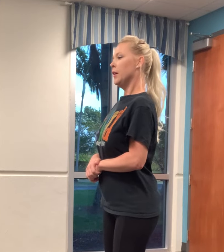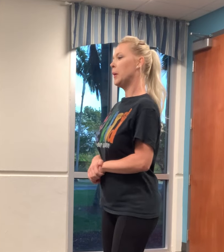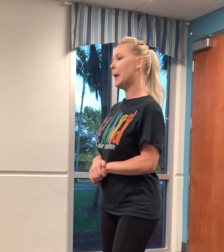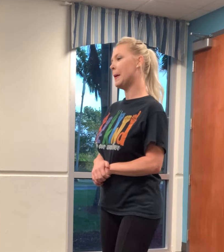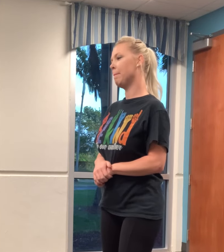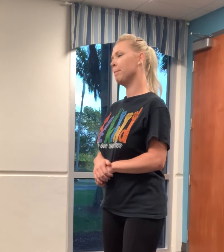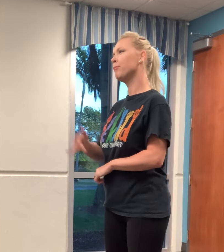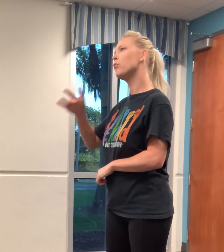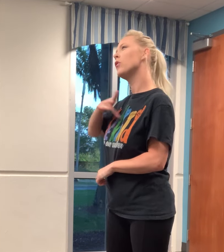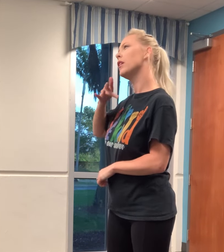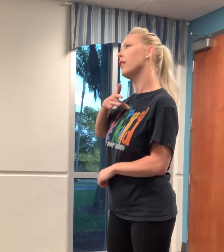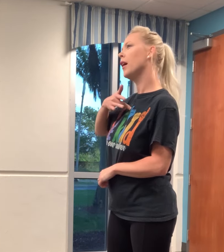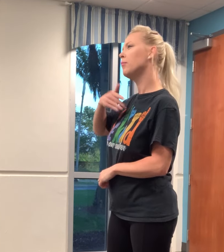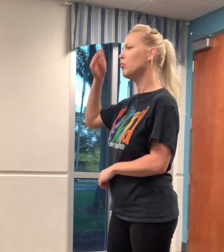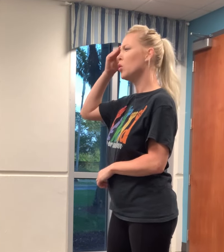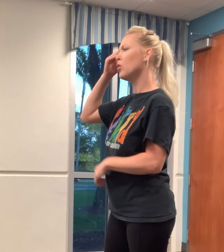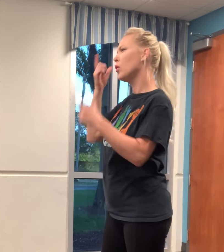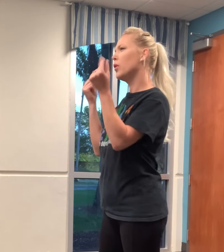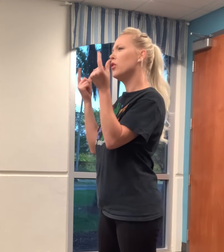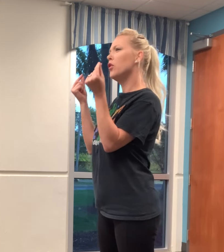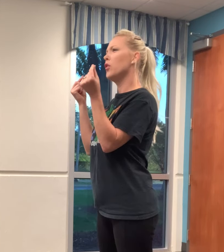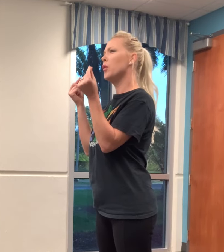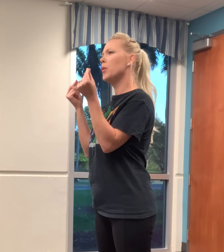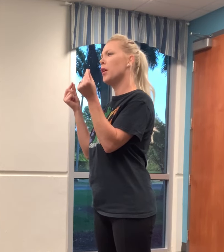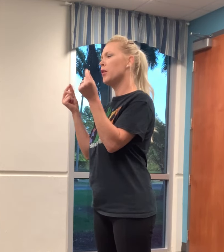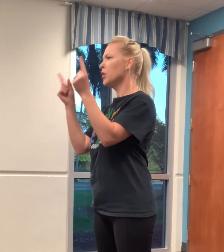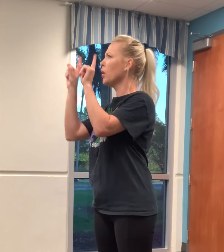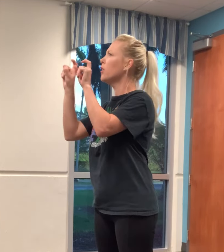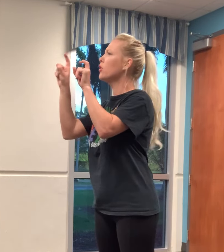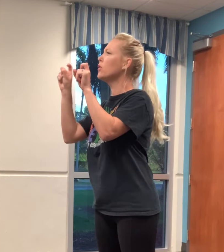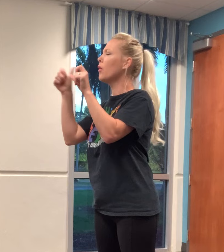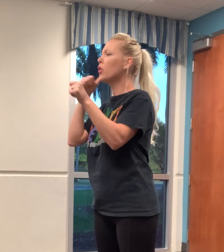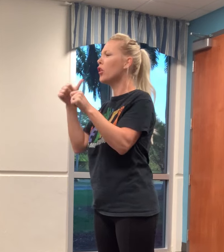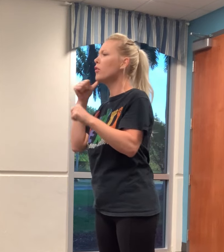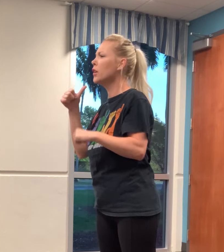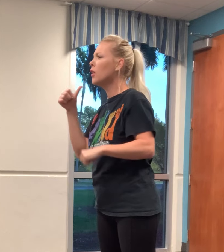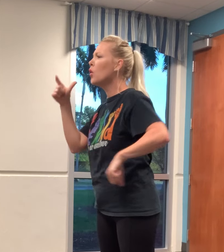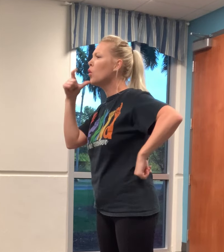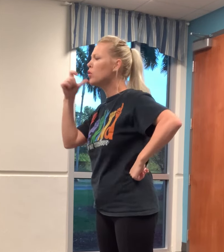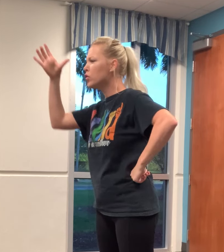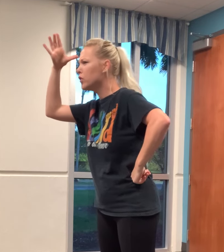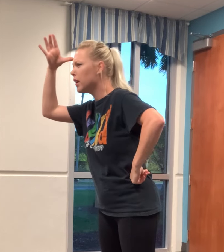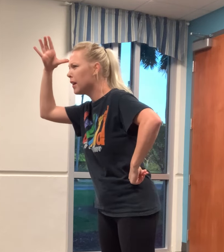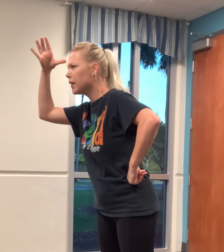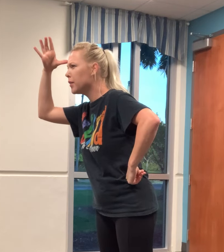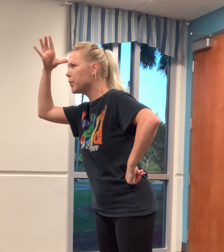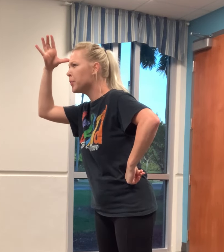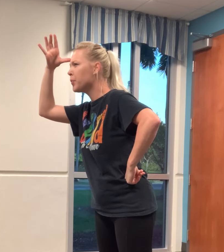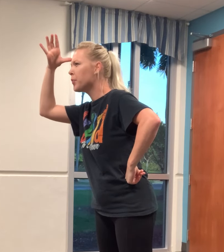When you feel like you can't handle the task at hand, and you ask yourself, girl, who's your dad?